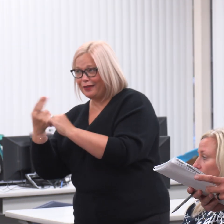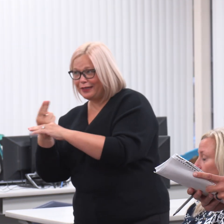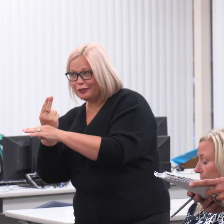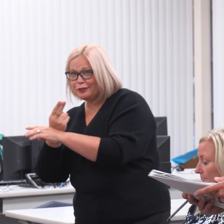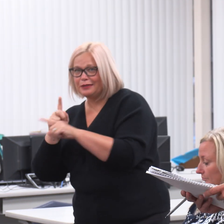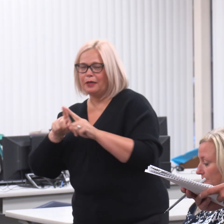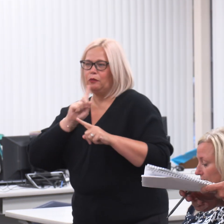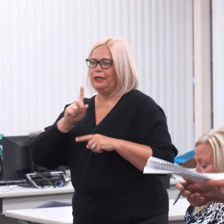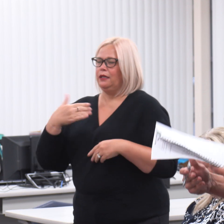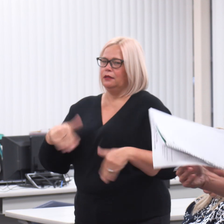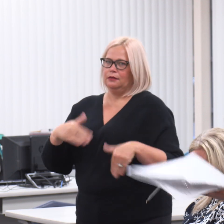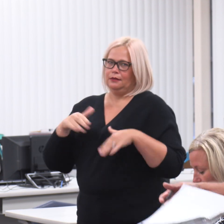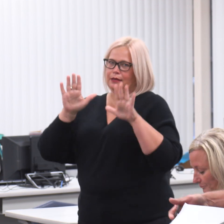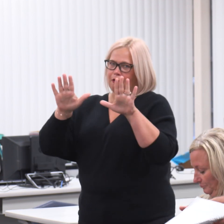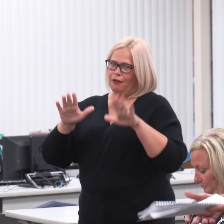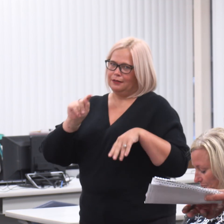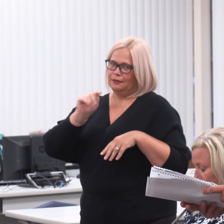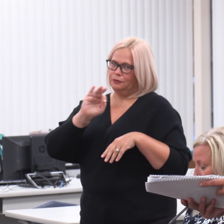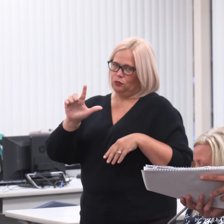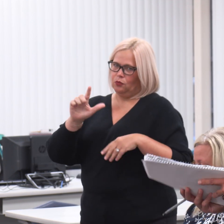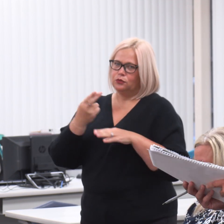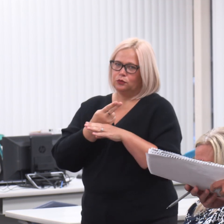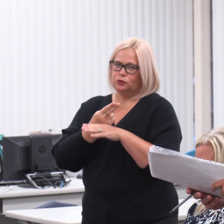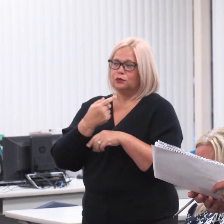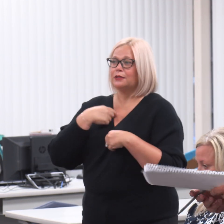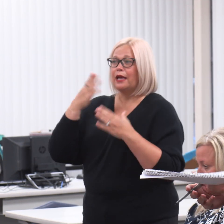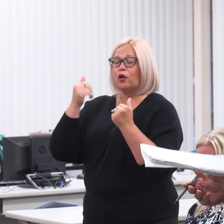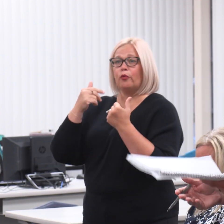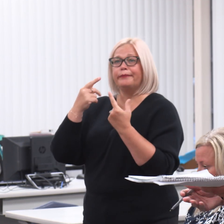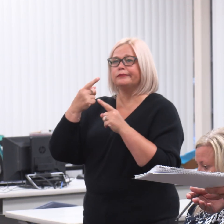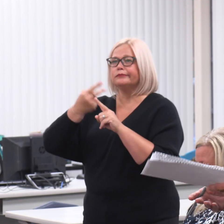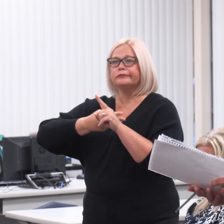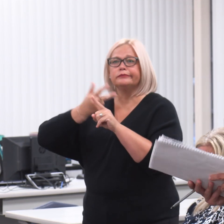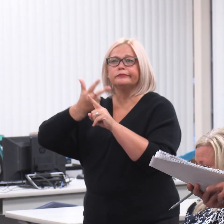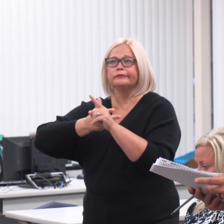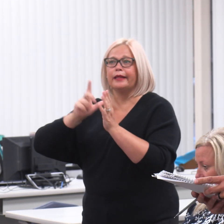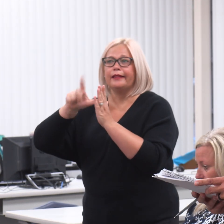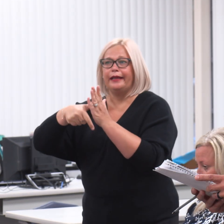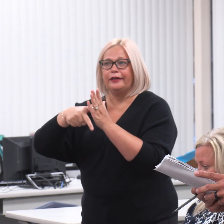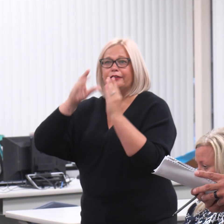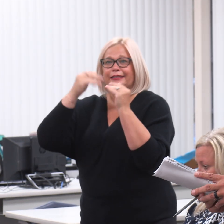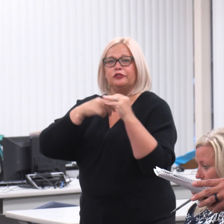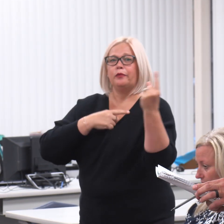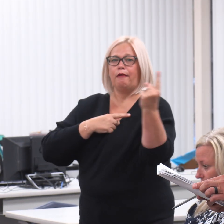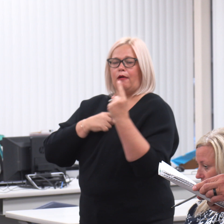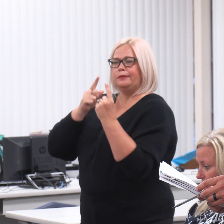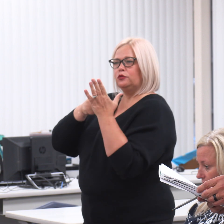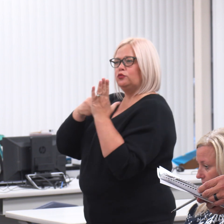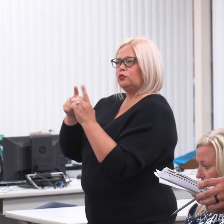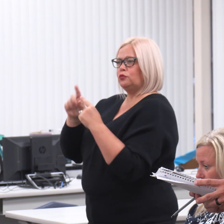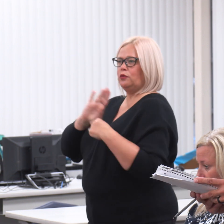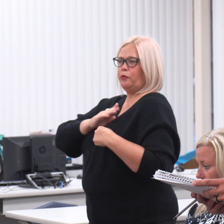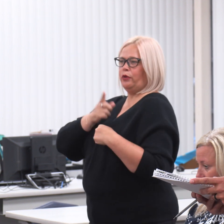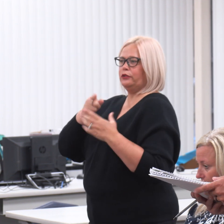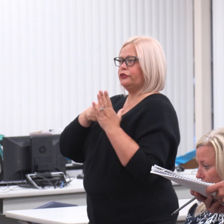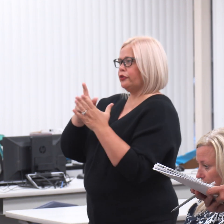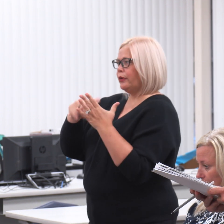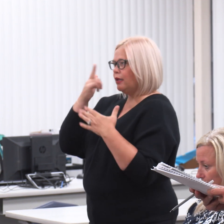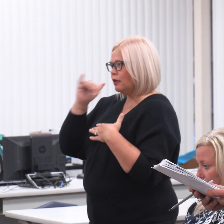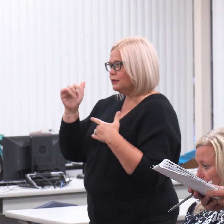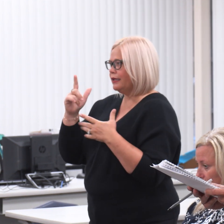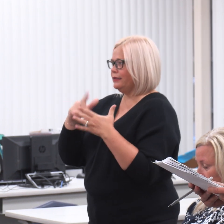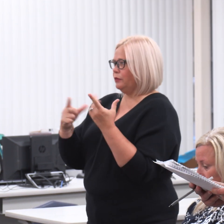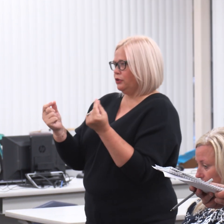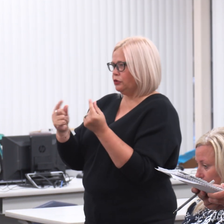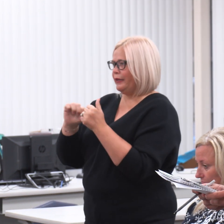a really cool tool. I'm hoping maybe in a couple months having teachers come in and present to the board just to kind of show what that looks like and what they're doing with it.